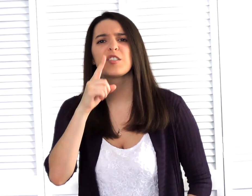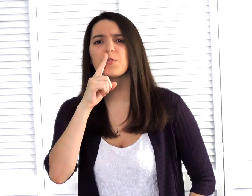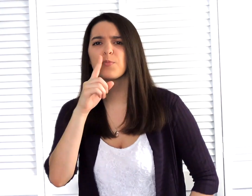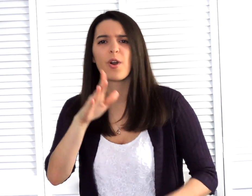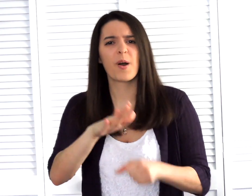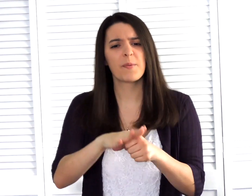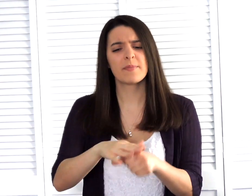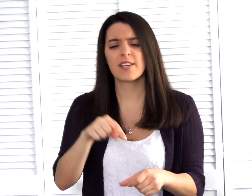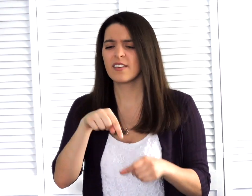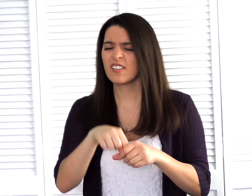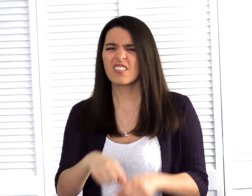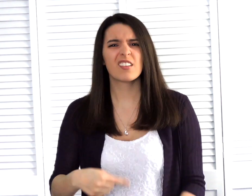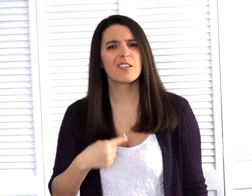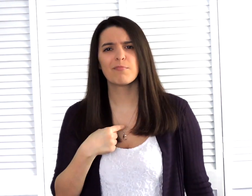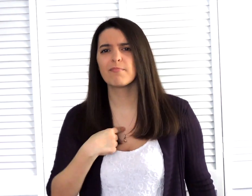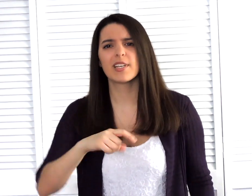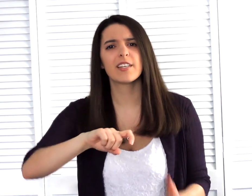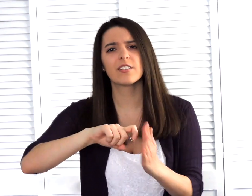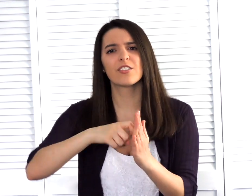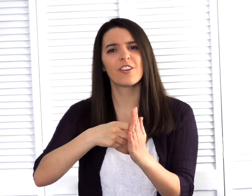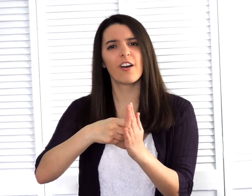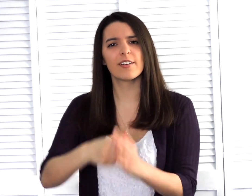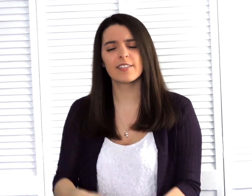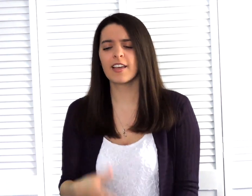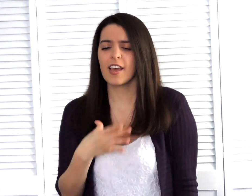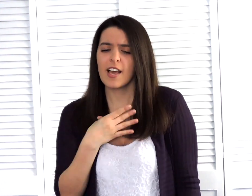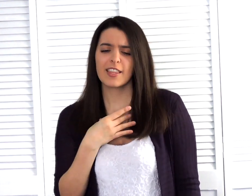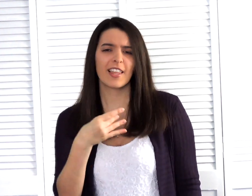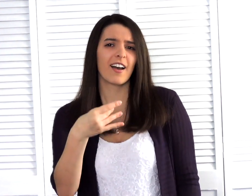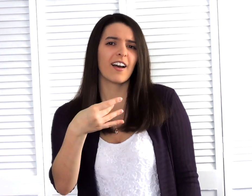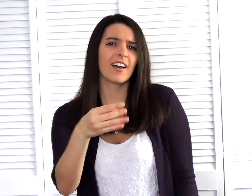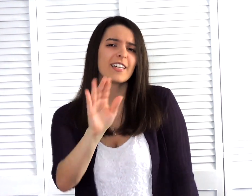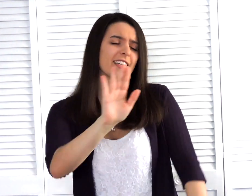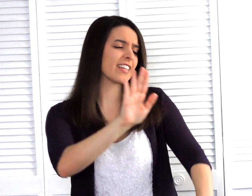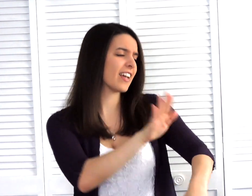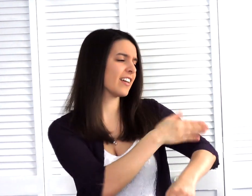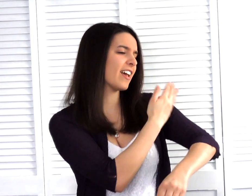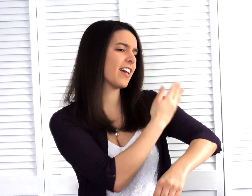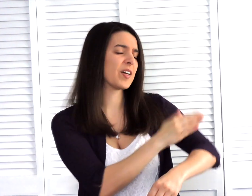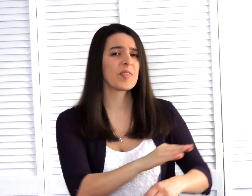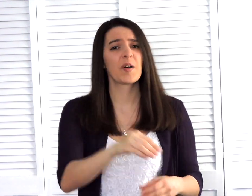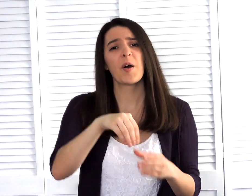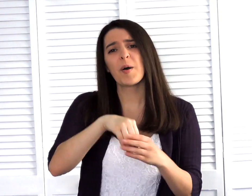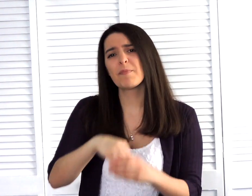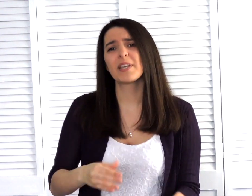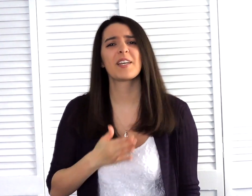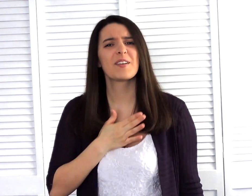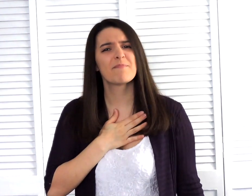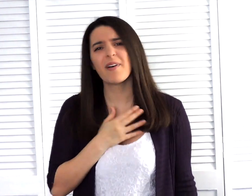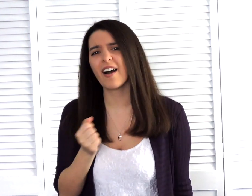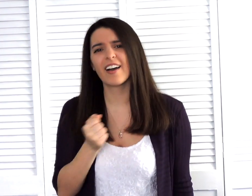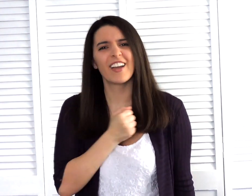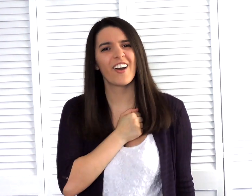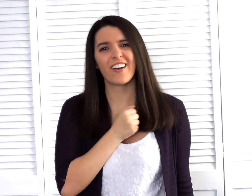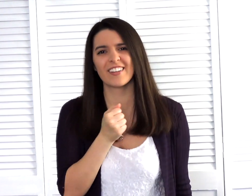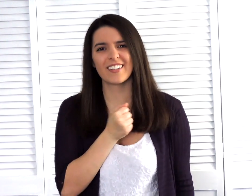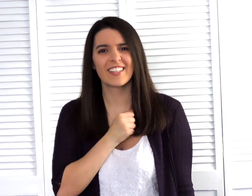promise in me start Like an anthem in my heart